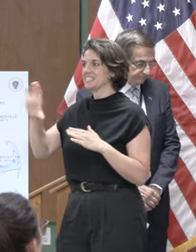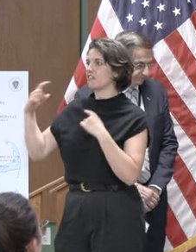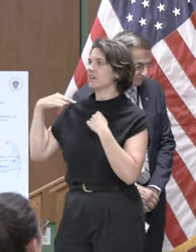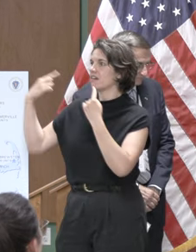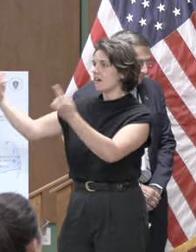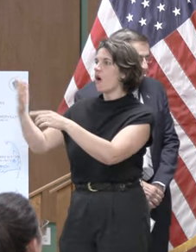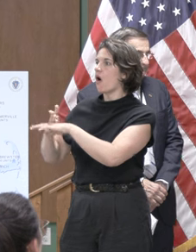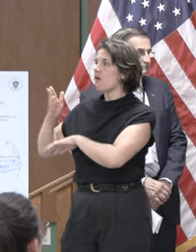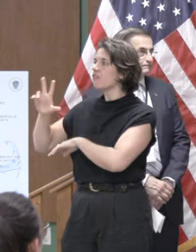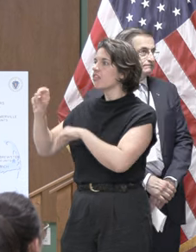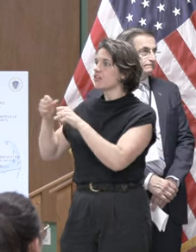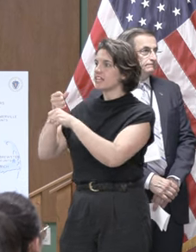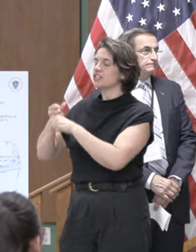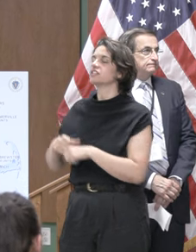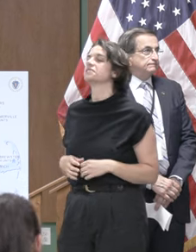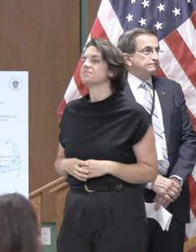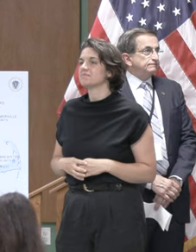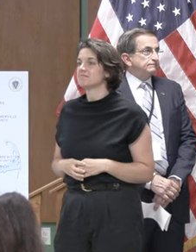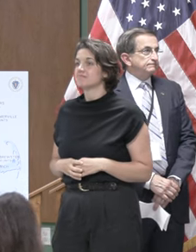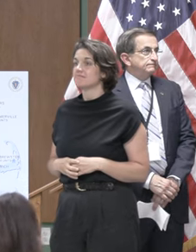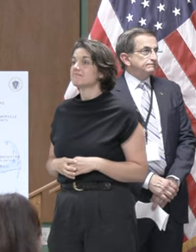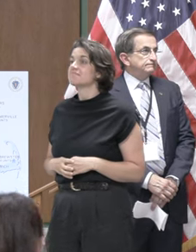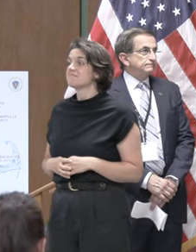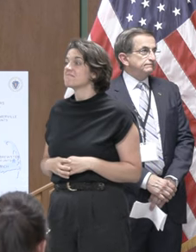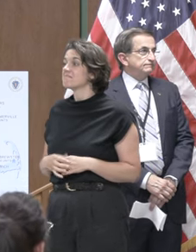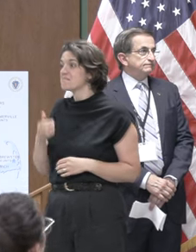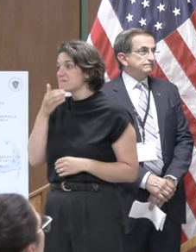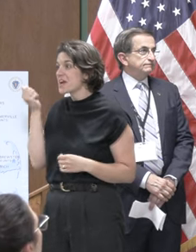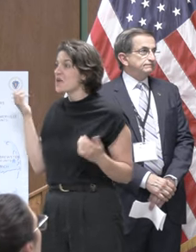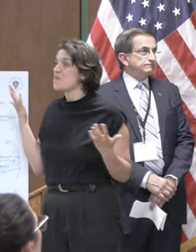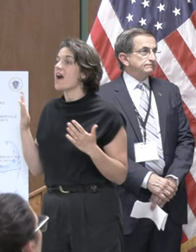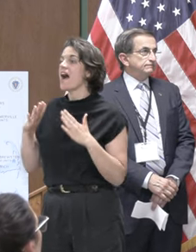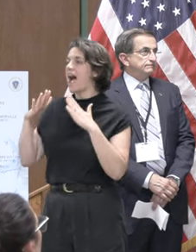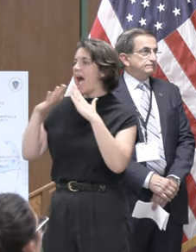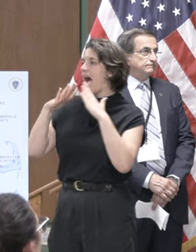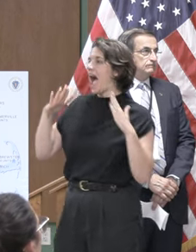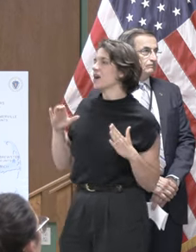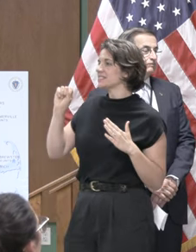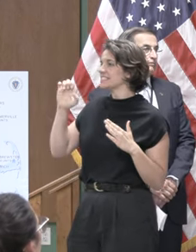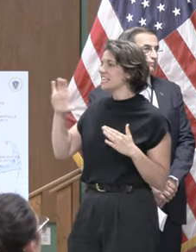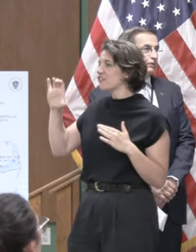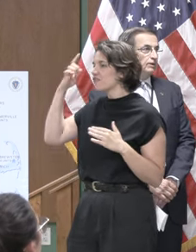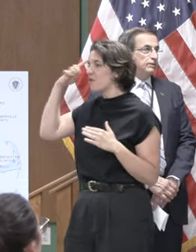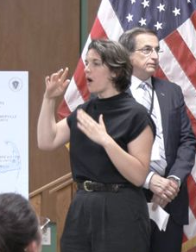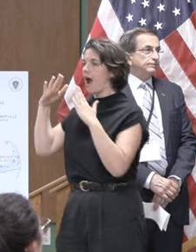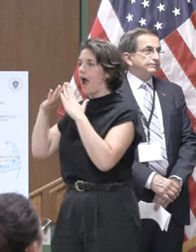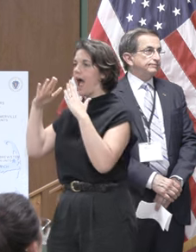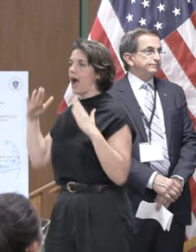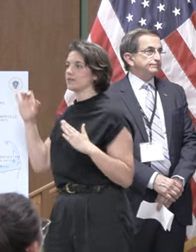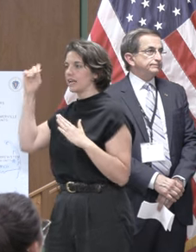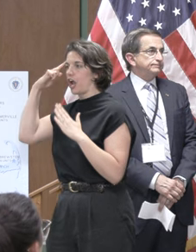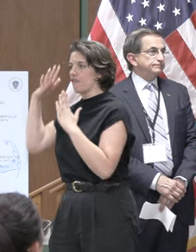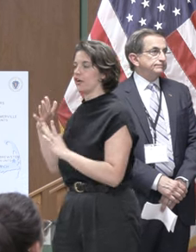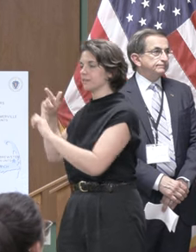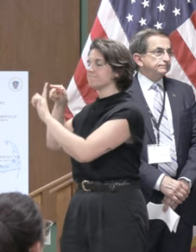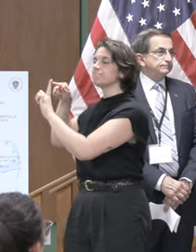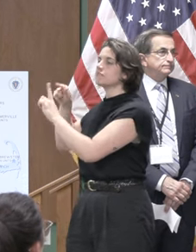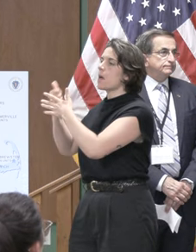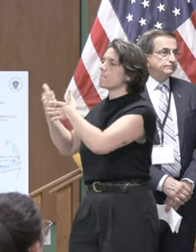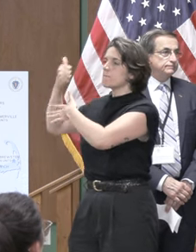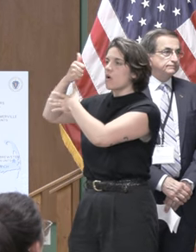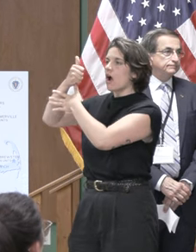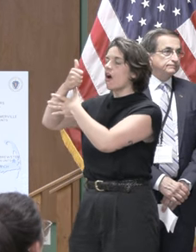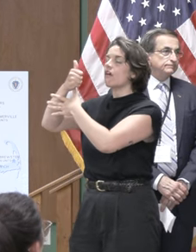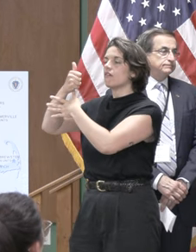30 years but it's even more cool to be housing secretary for a housing governor someone who's made this the top priority and